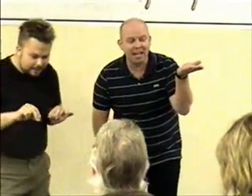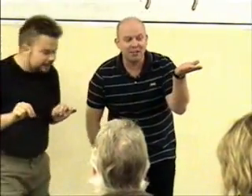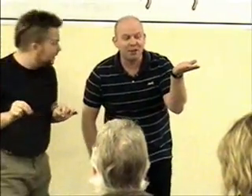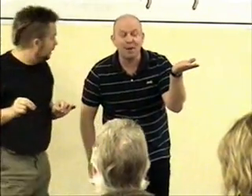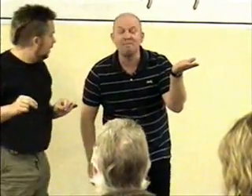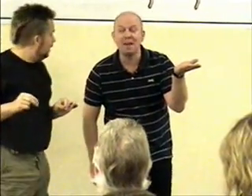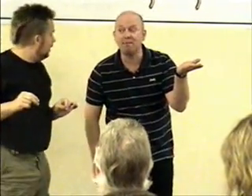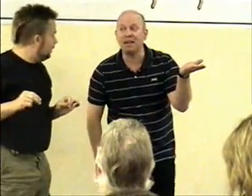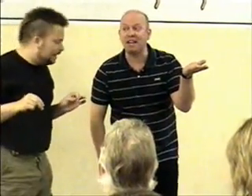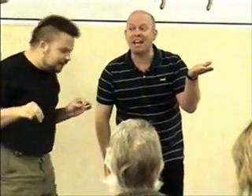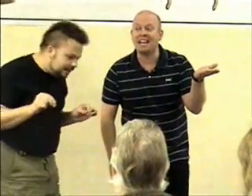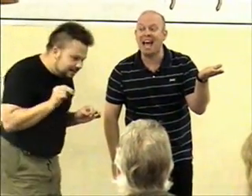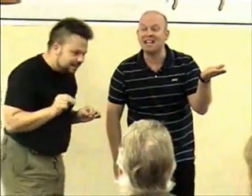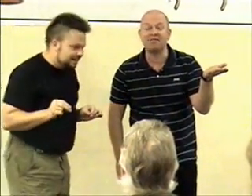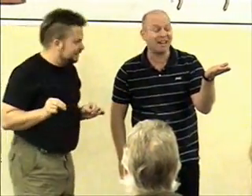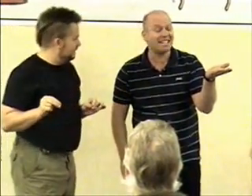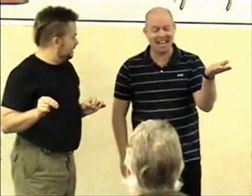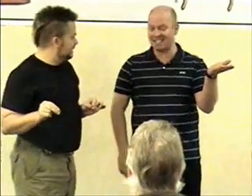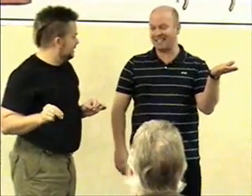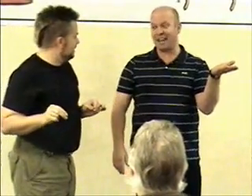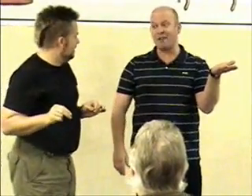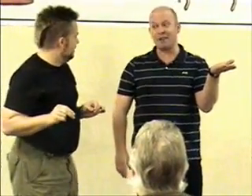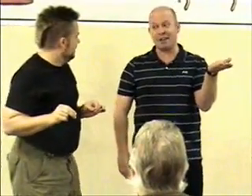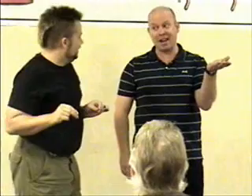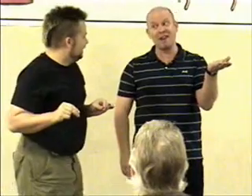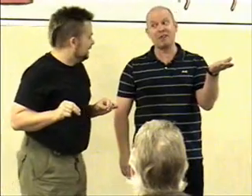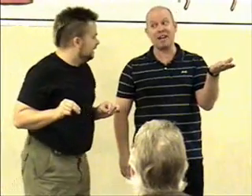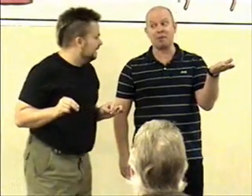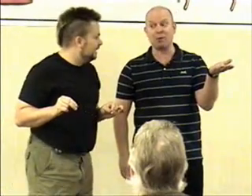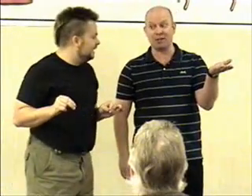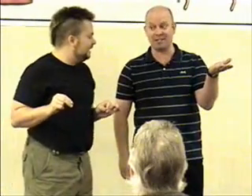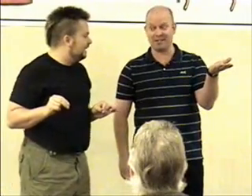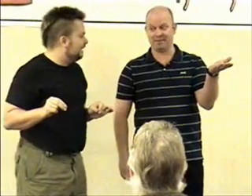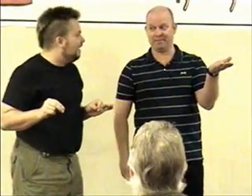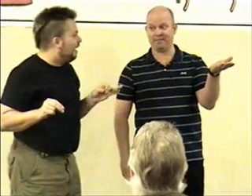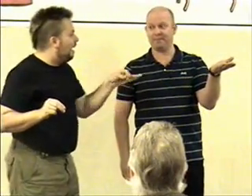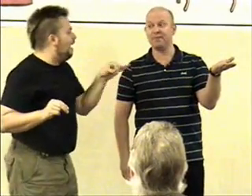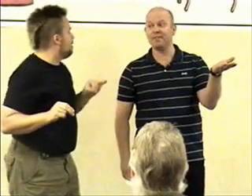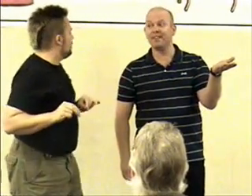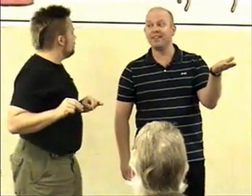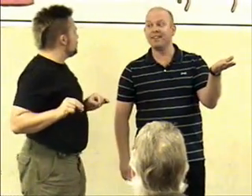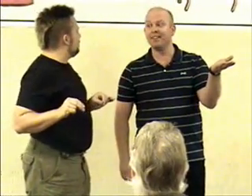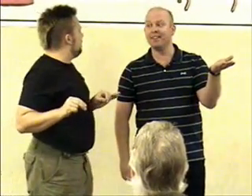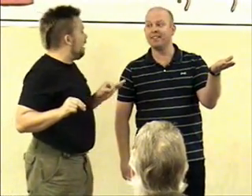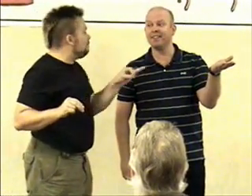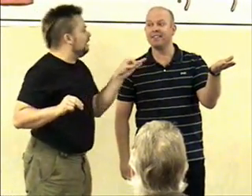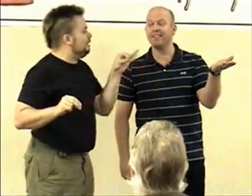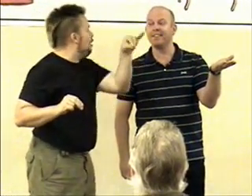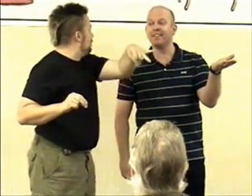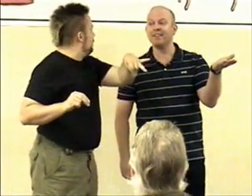Giant though it may be, it has fantastic aerodynamic qualities. I think you should gamble it all.